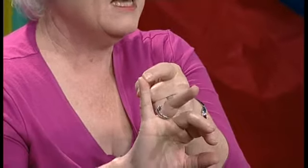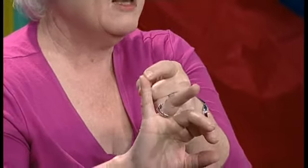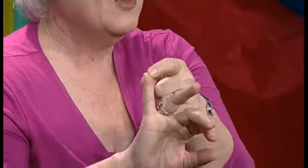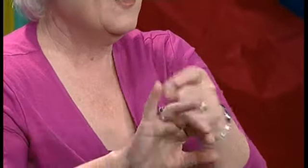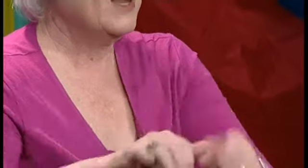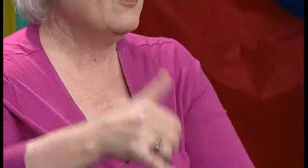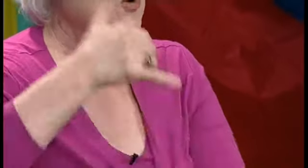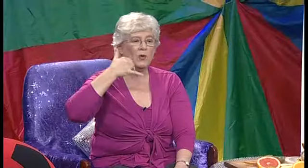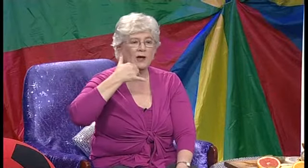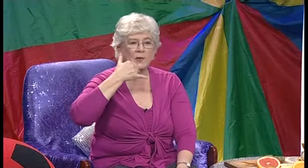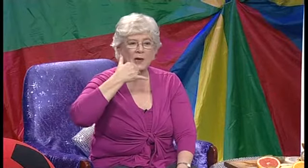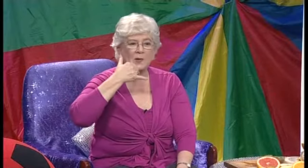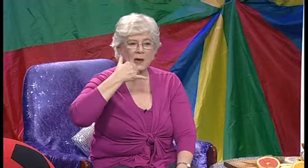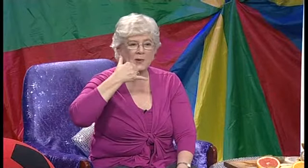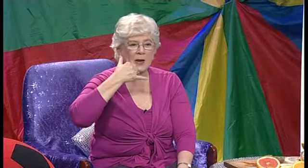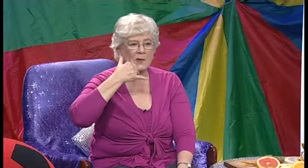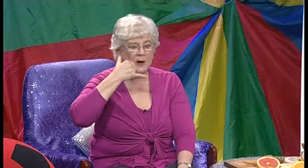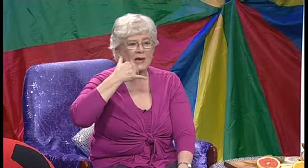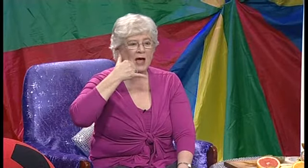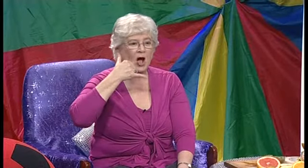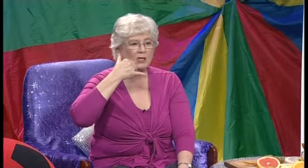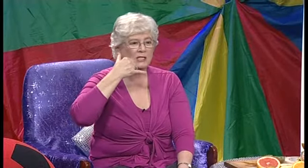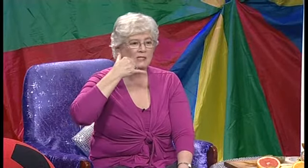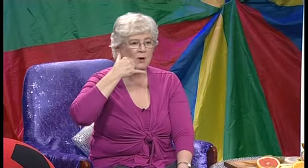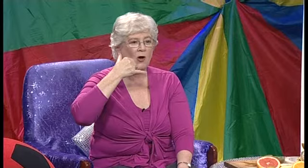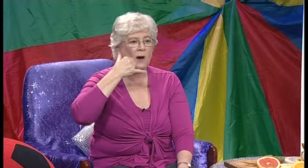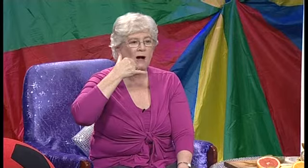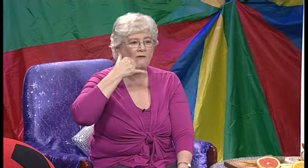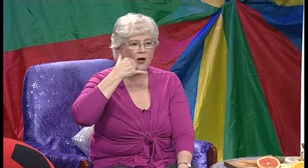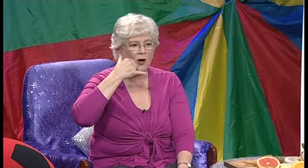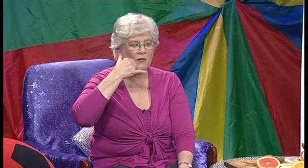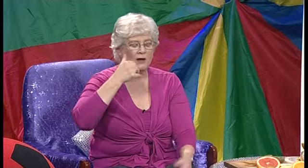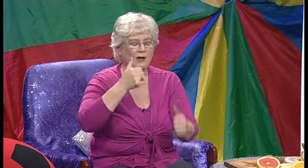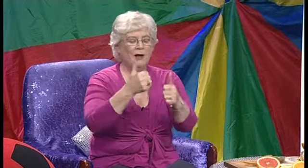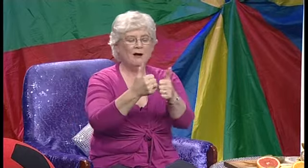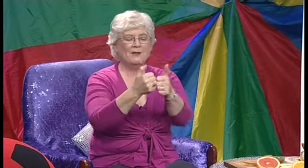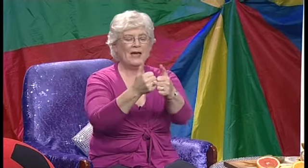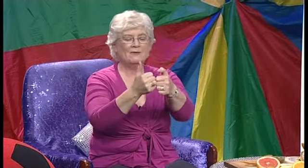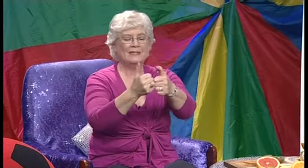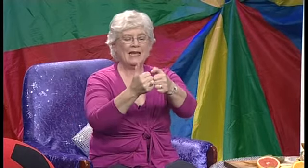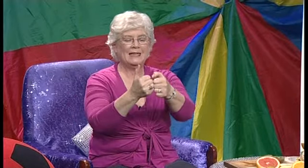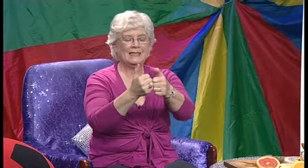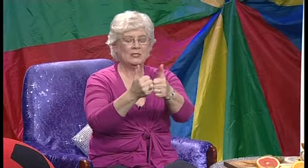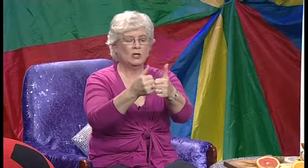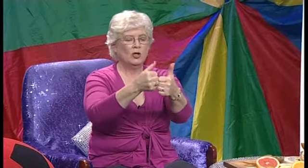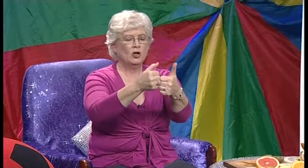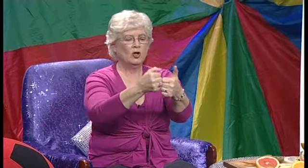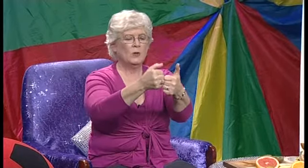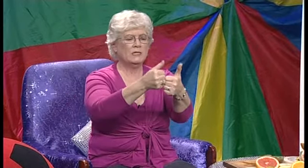went whee, whee, whee, whee, whee on his mobile phone. Oh, that was excellent. Could we